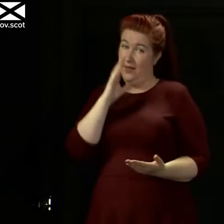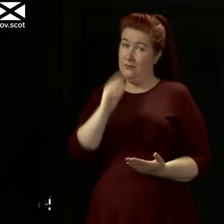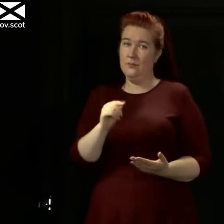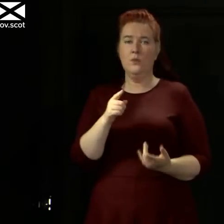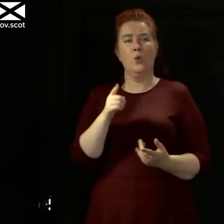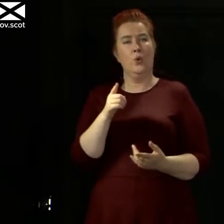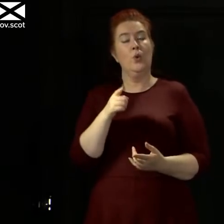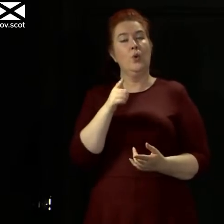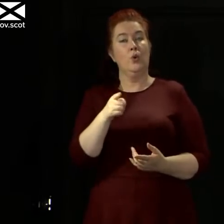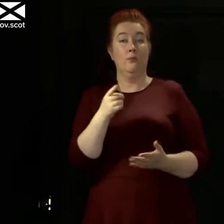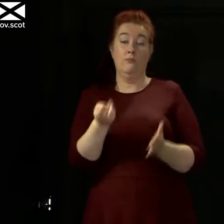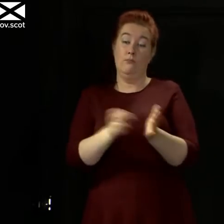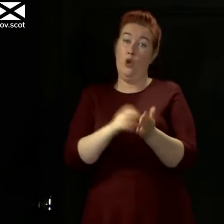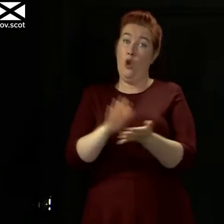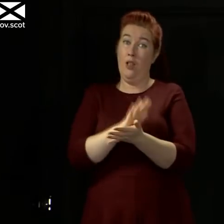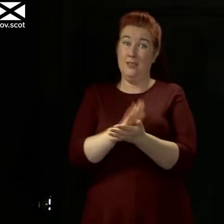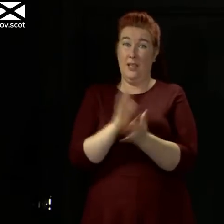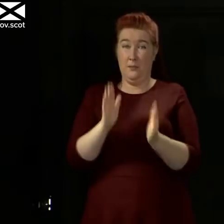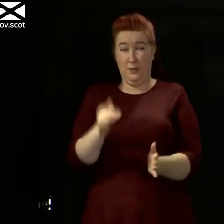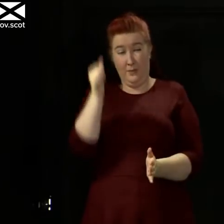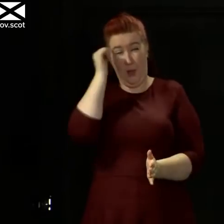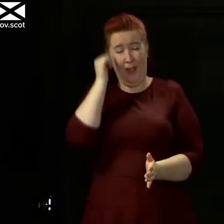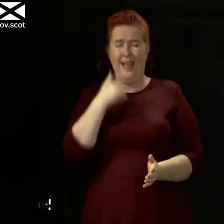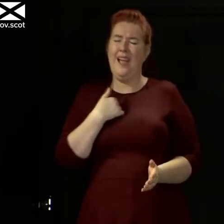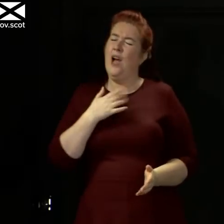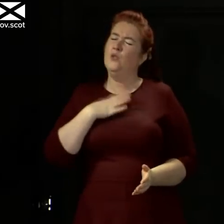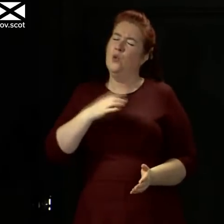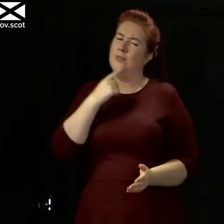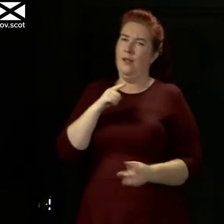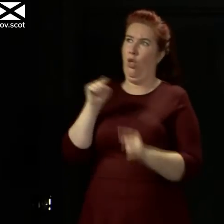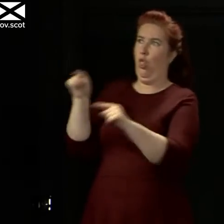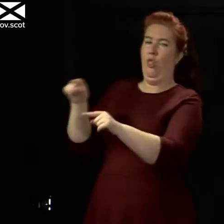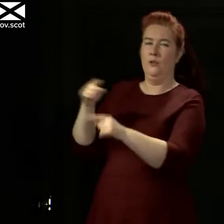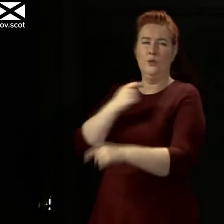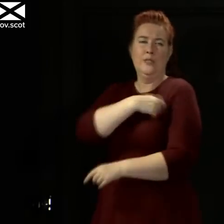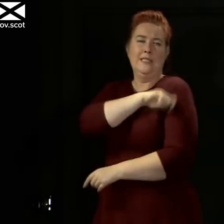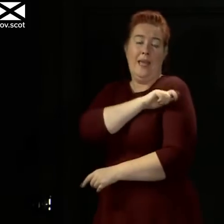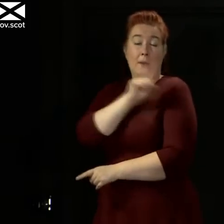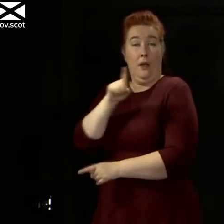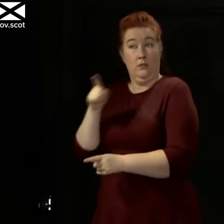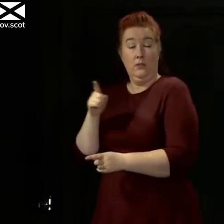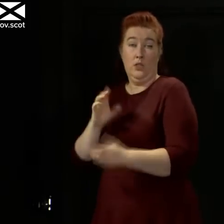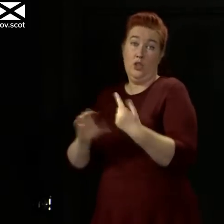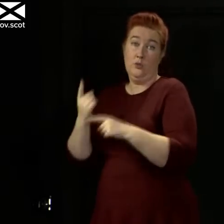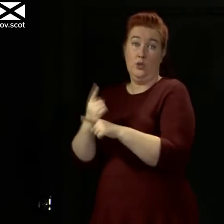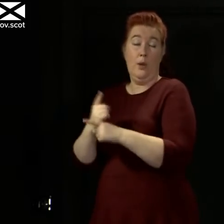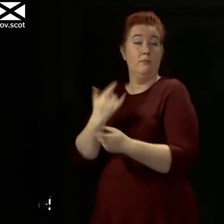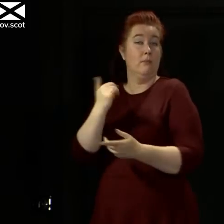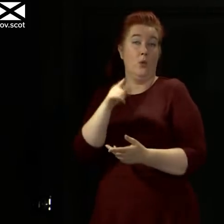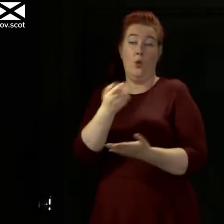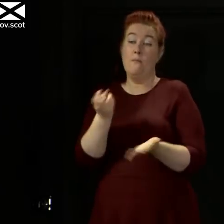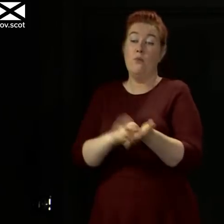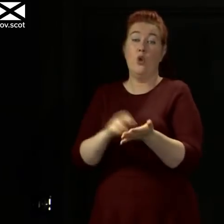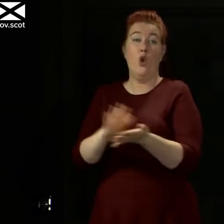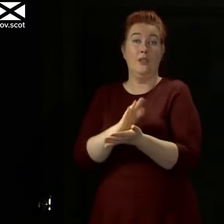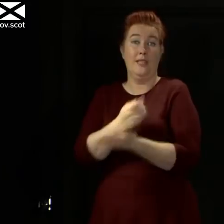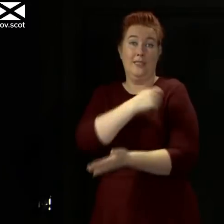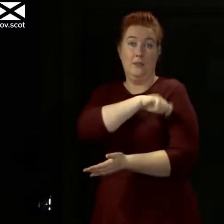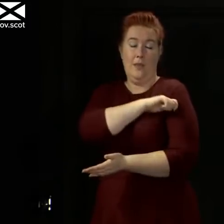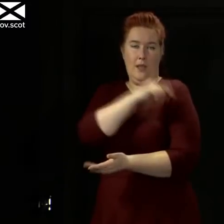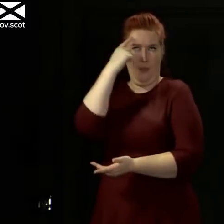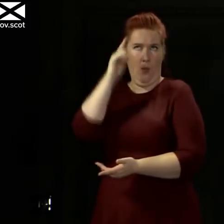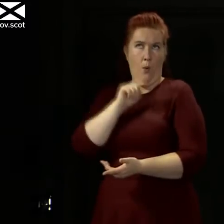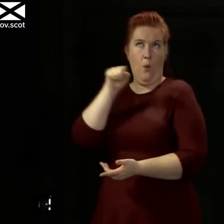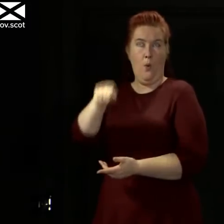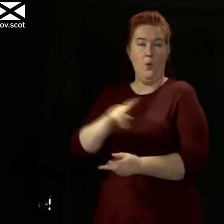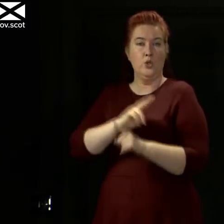have to be aware that if you book a holiday, I don't want to keep singling out Spain, but it's the country we're talking about. If you book a holiday to Spain because you think that in